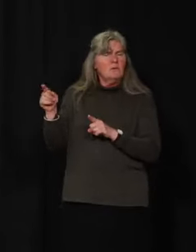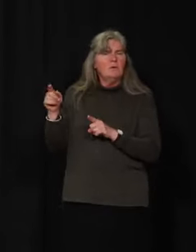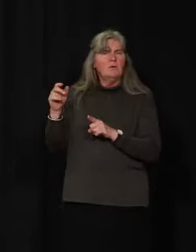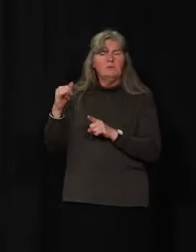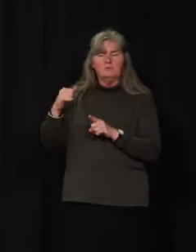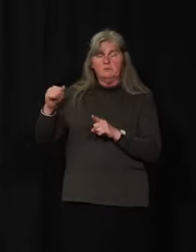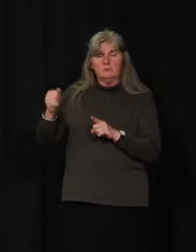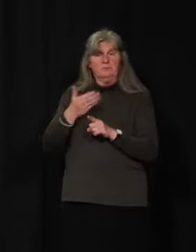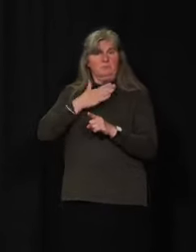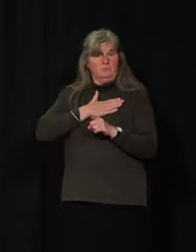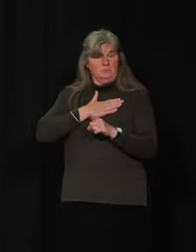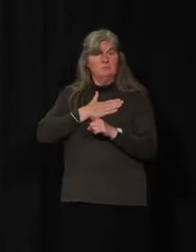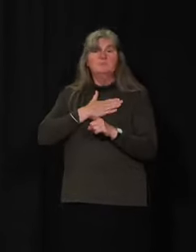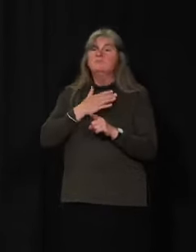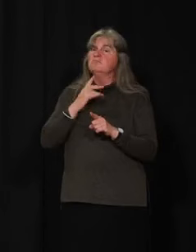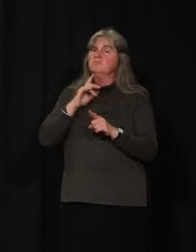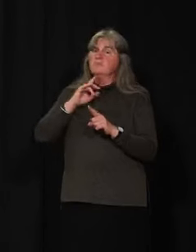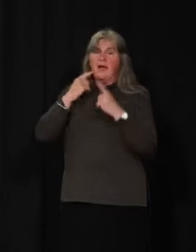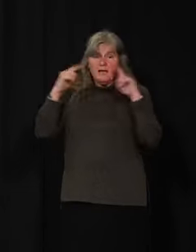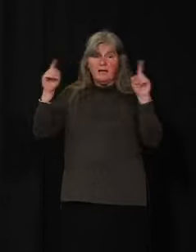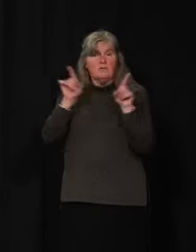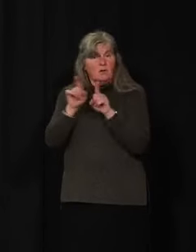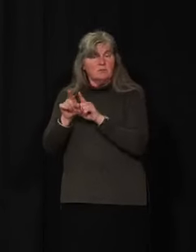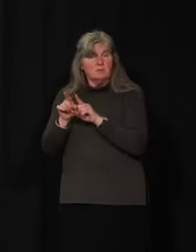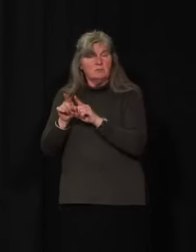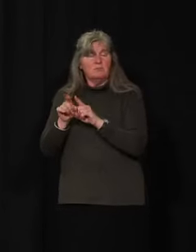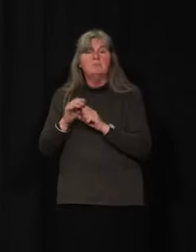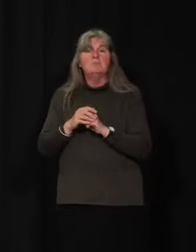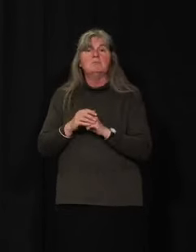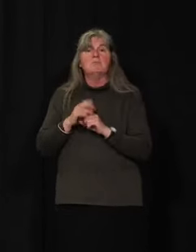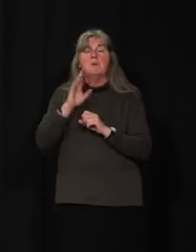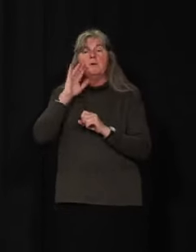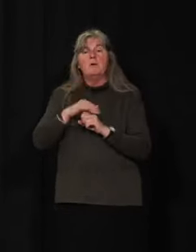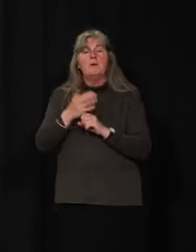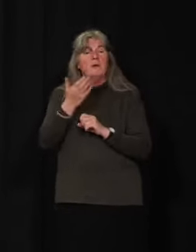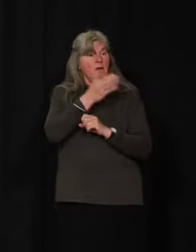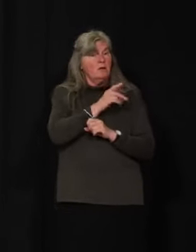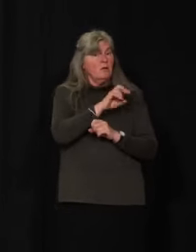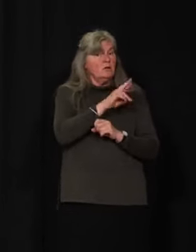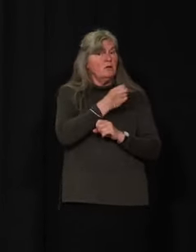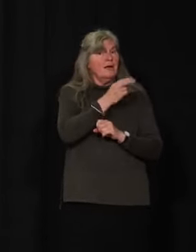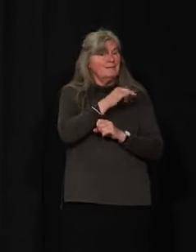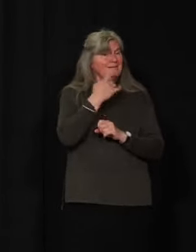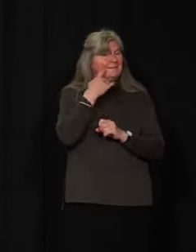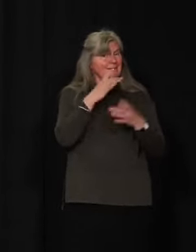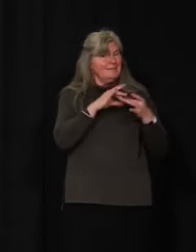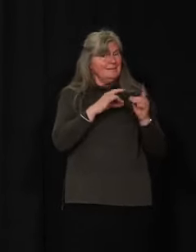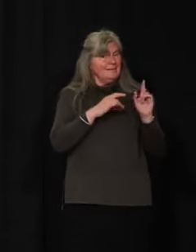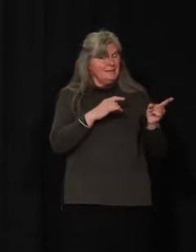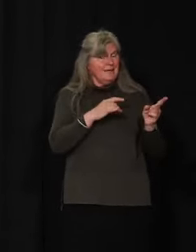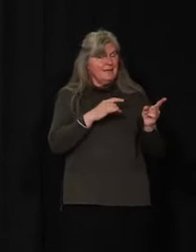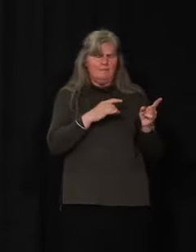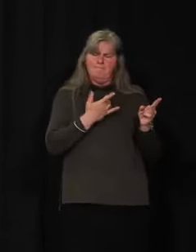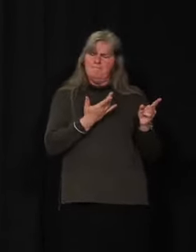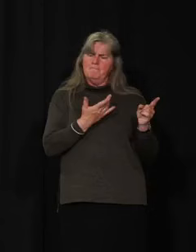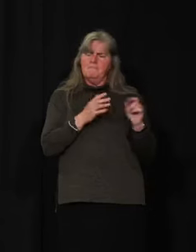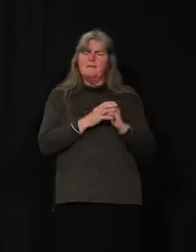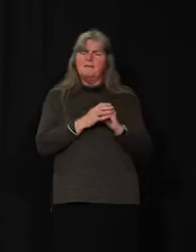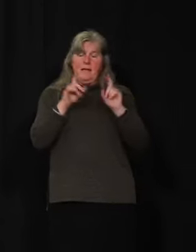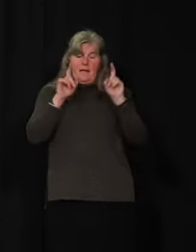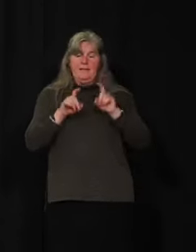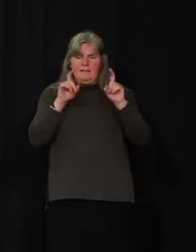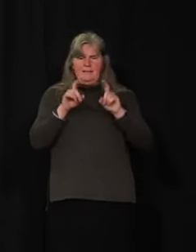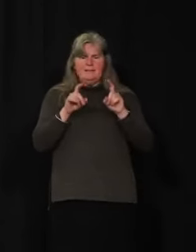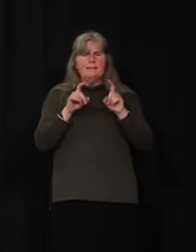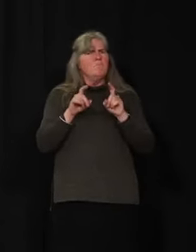so that information is available online. As Dr. Hanley said, the conversation, when it comes to testing and tracing, it's obviously